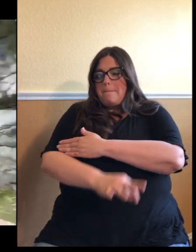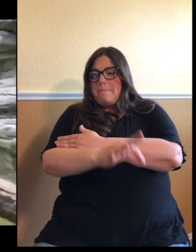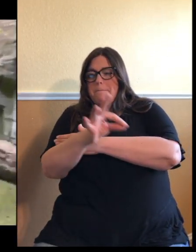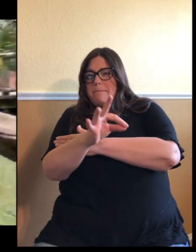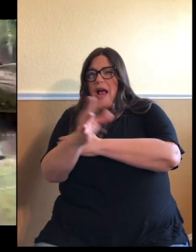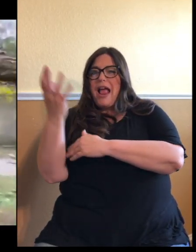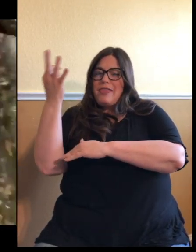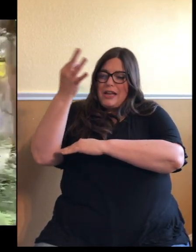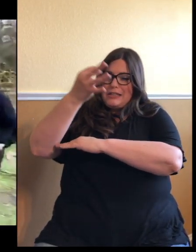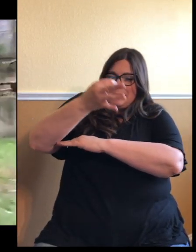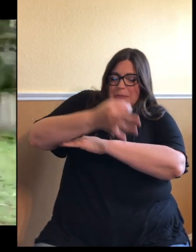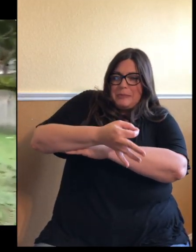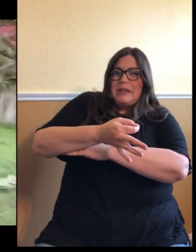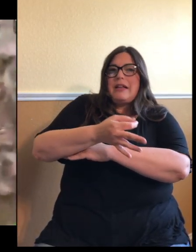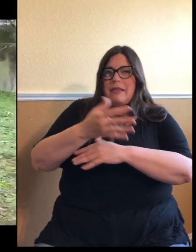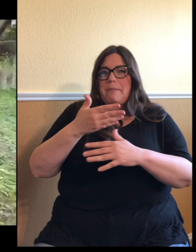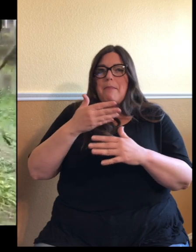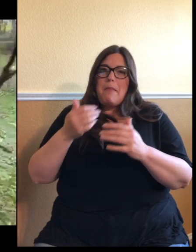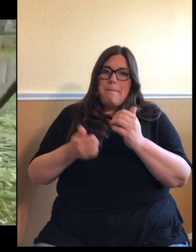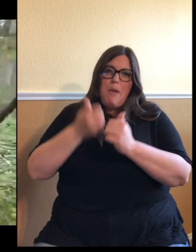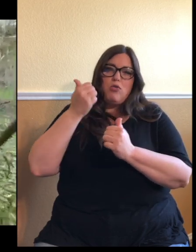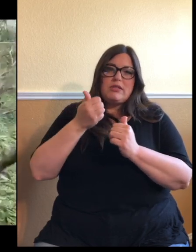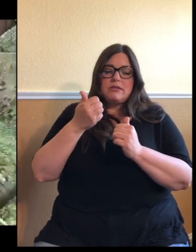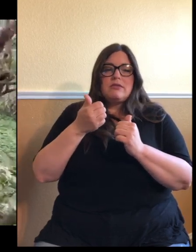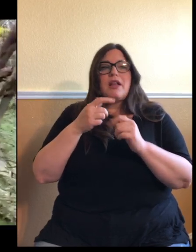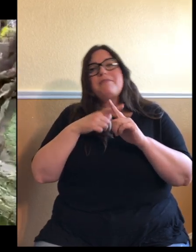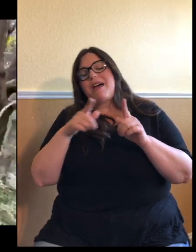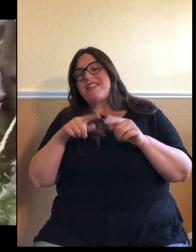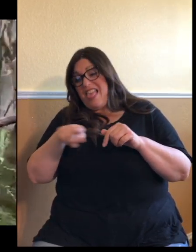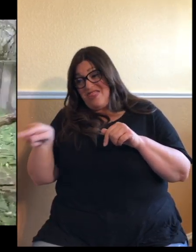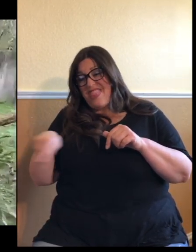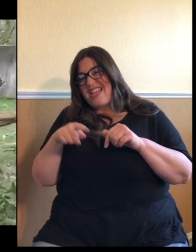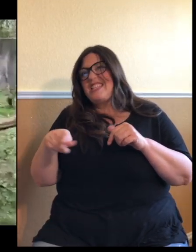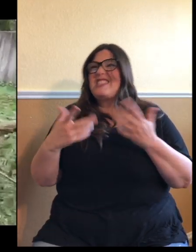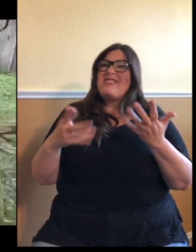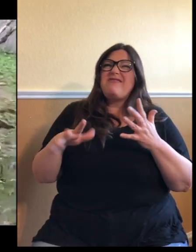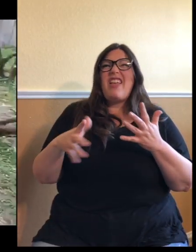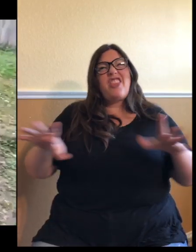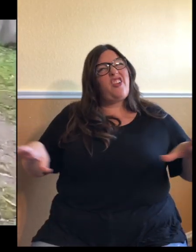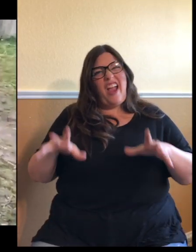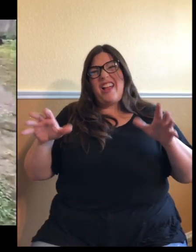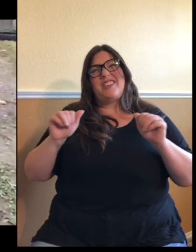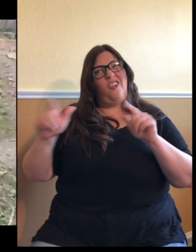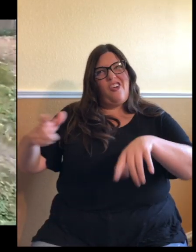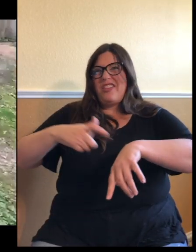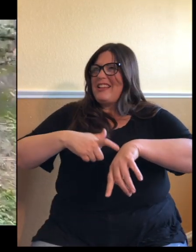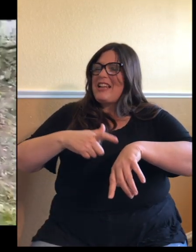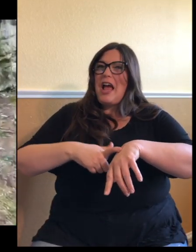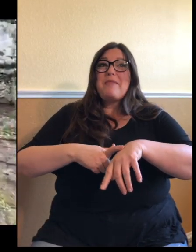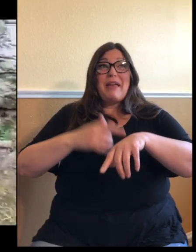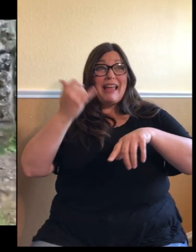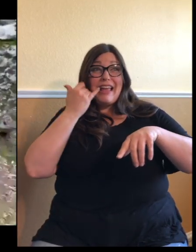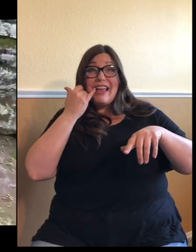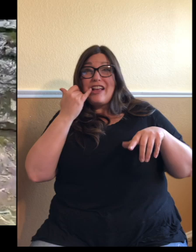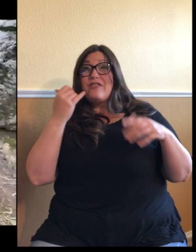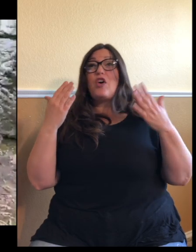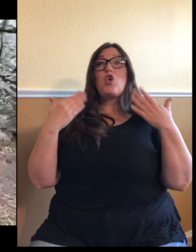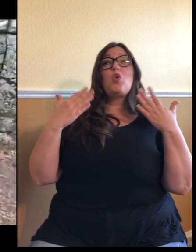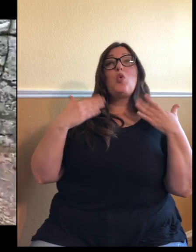They'll sleep more in the heat in the summer during the day, but this time when the weather's cool like this, they're definitely very, very active and moving around.